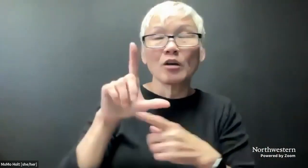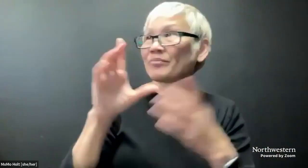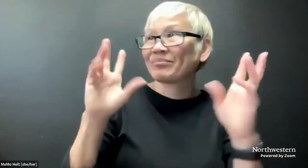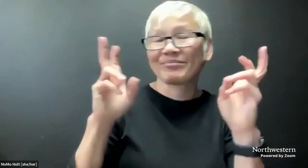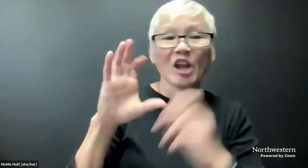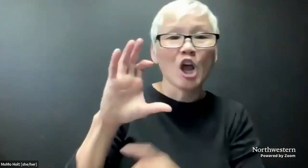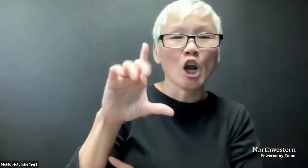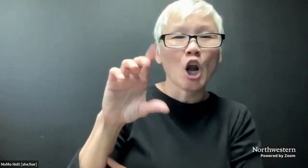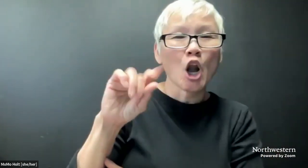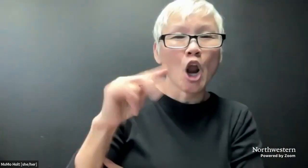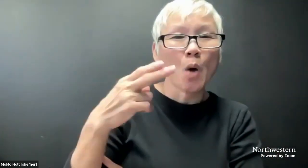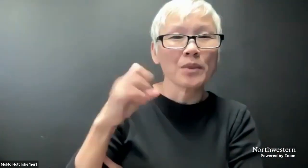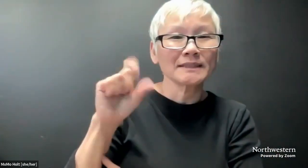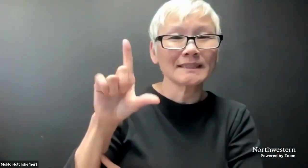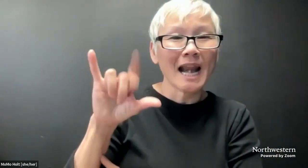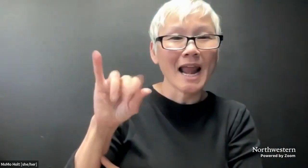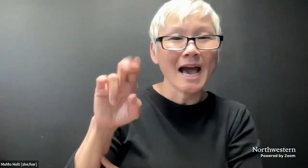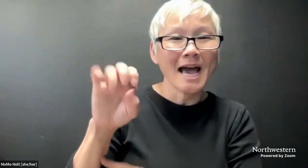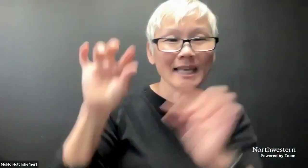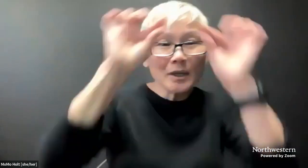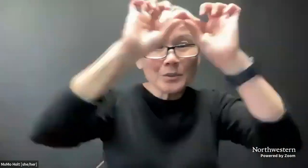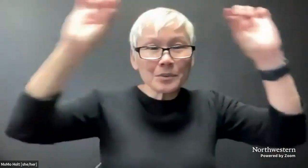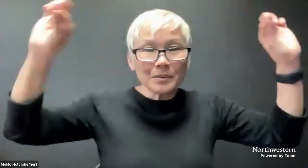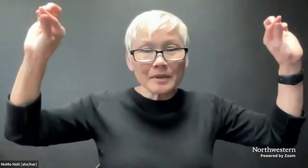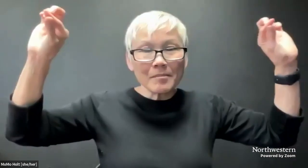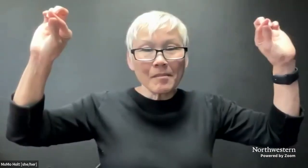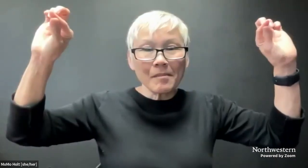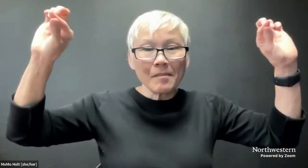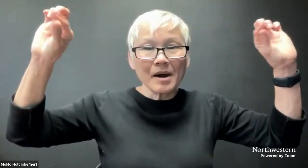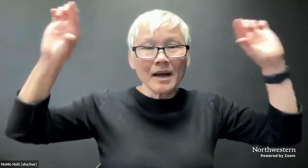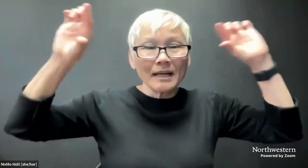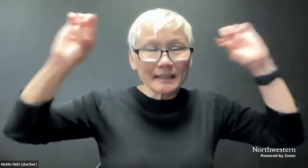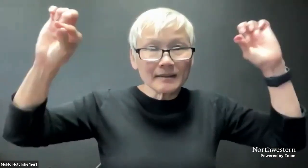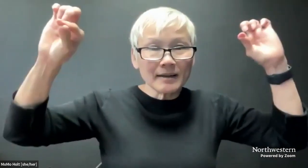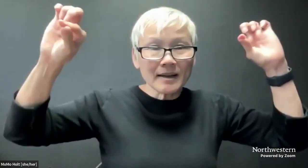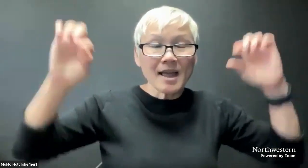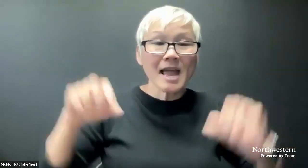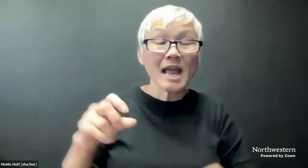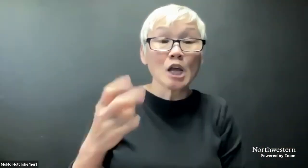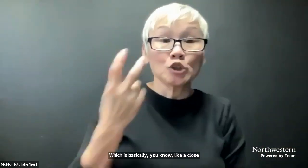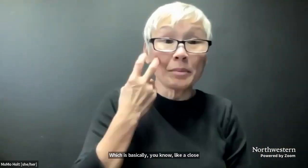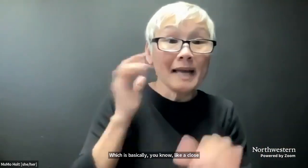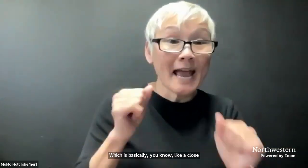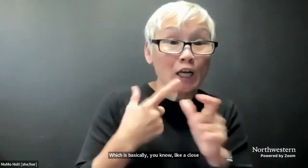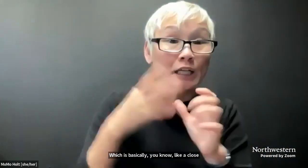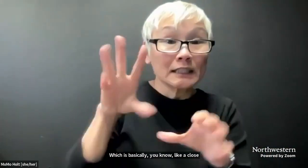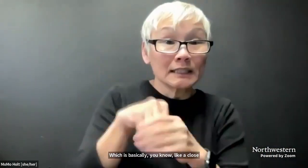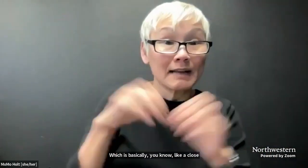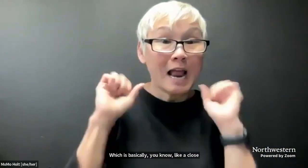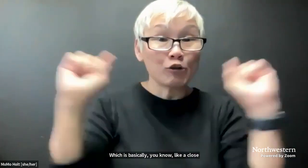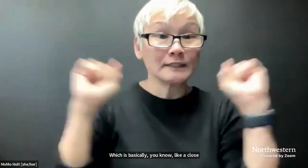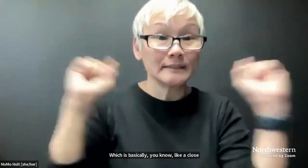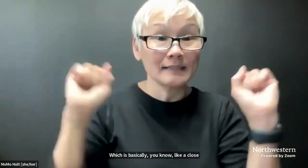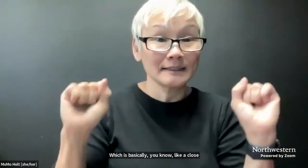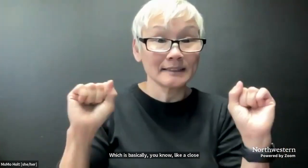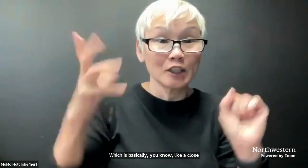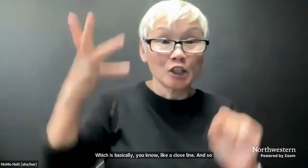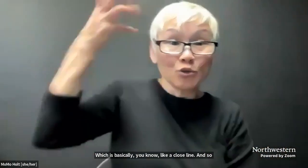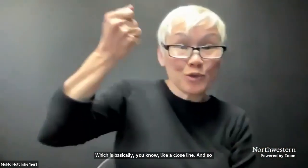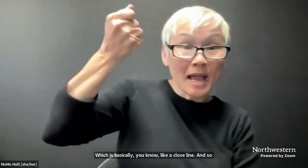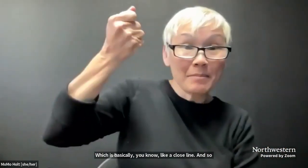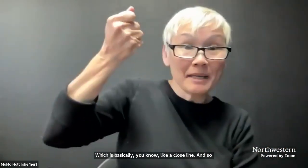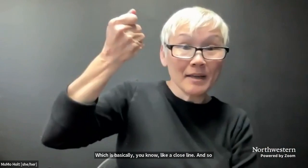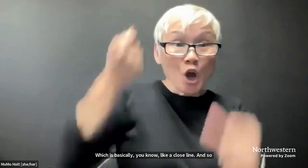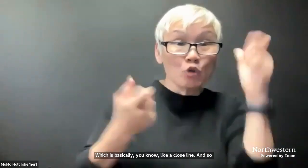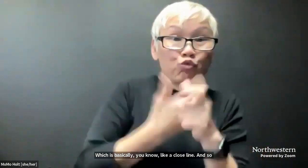which is basically, you know, like a clothesline. And so a blind person